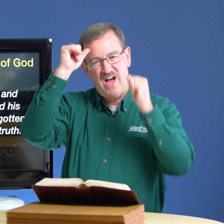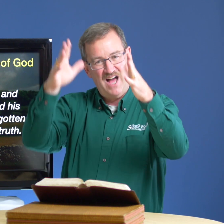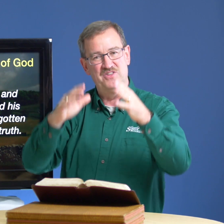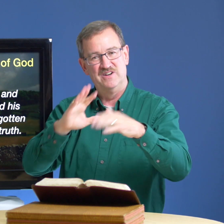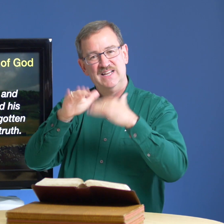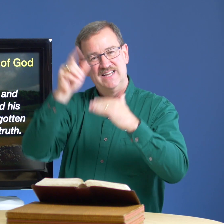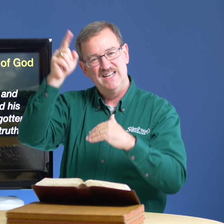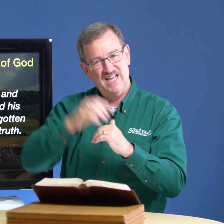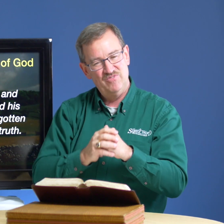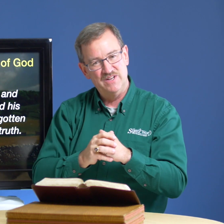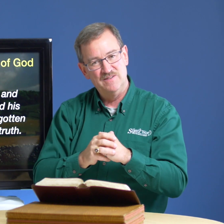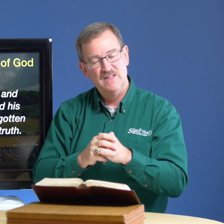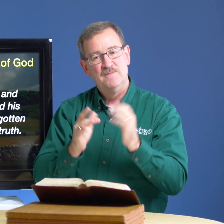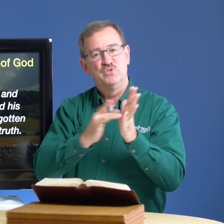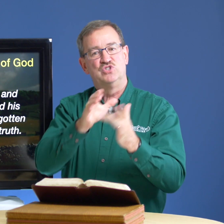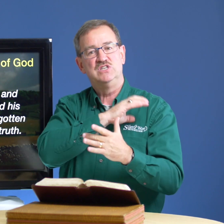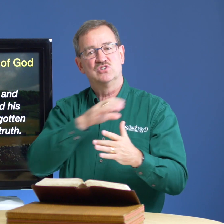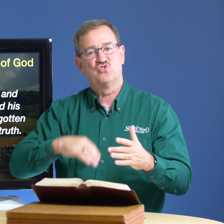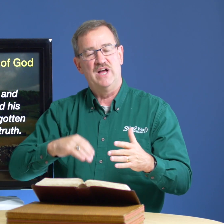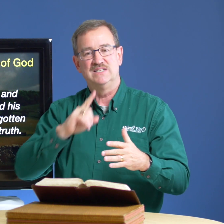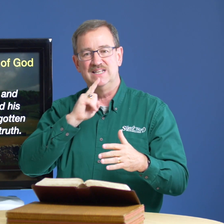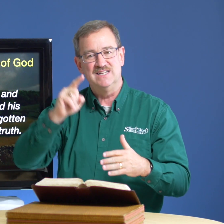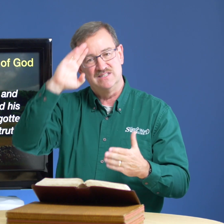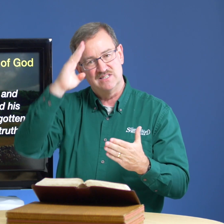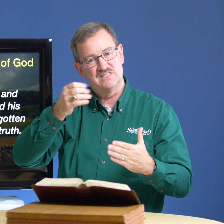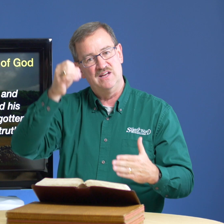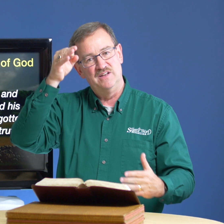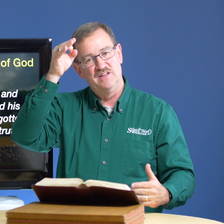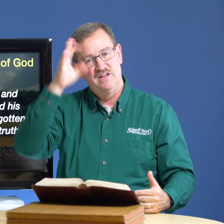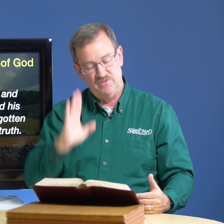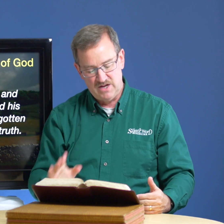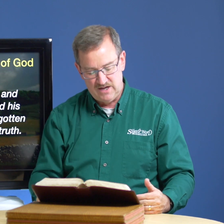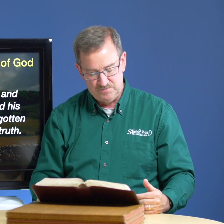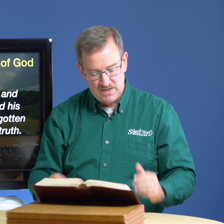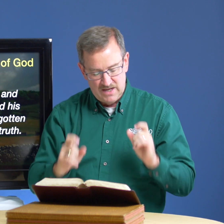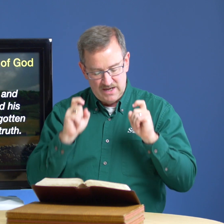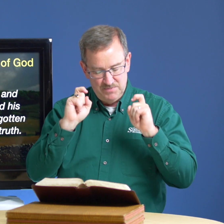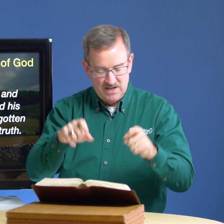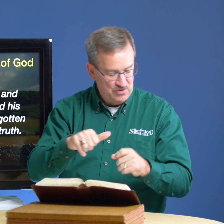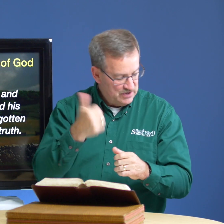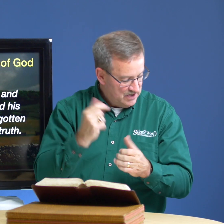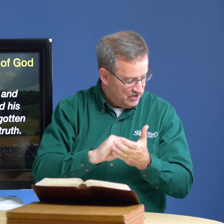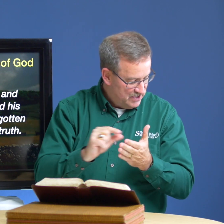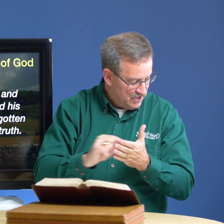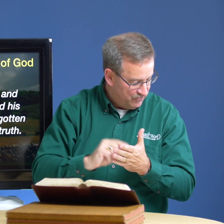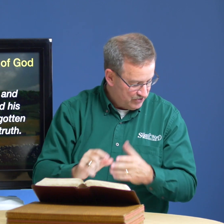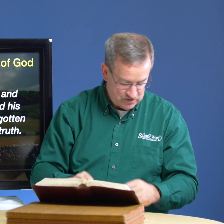father in heaven jesus christ is the son of god let me give you give you another verse